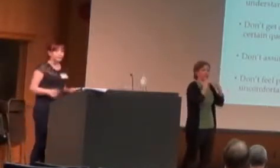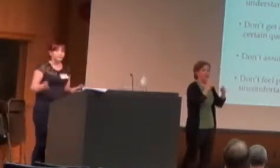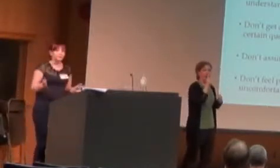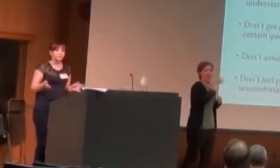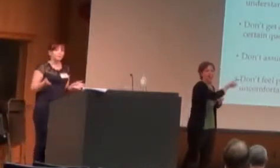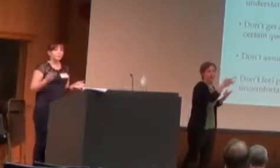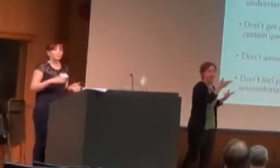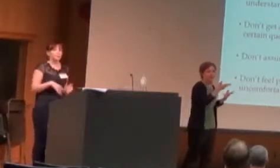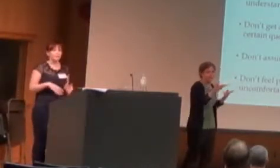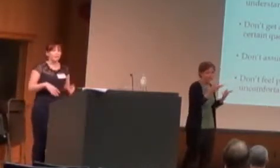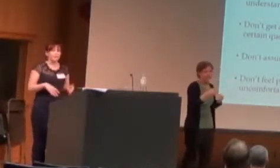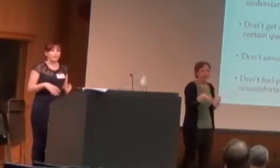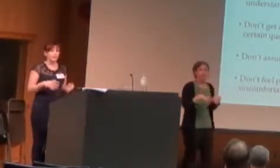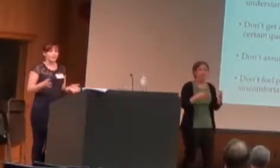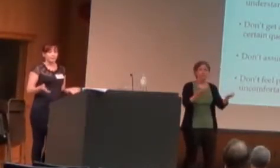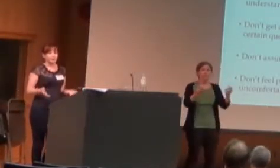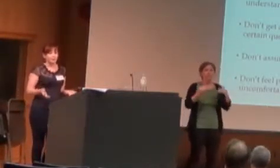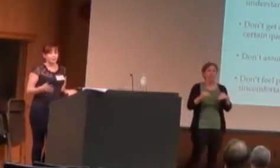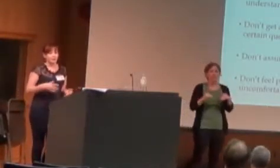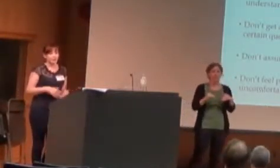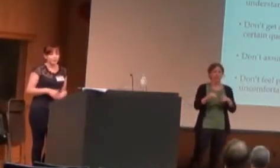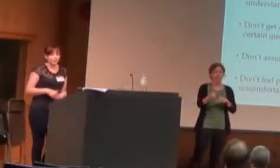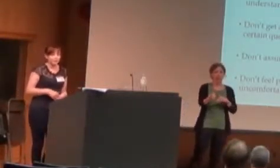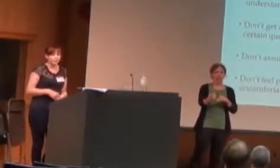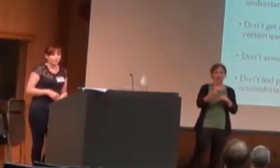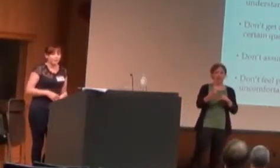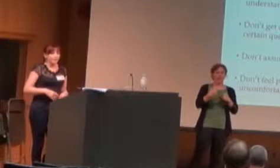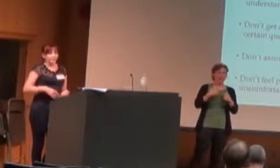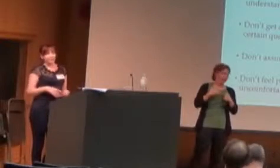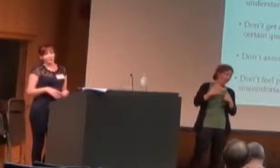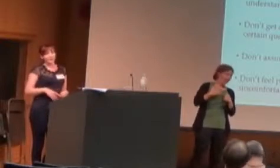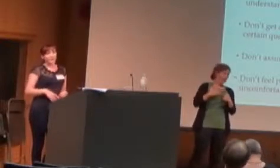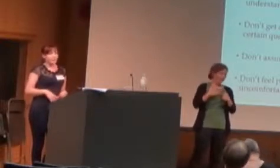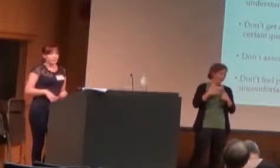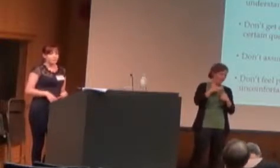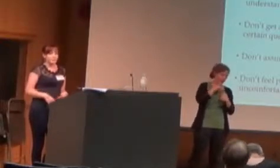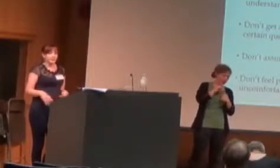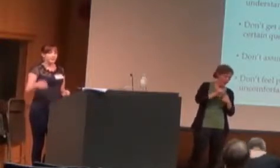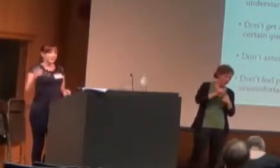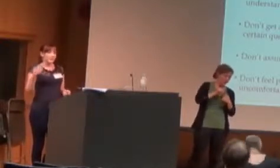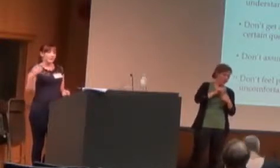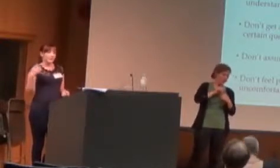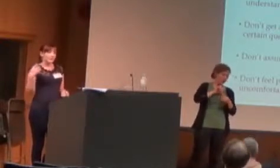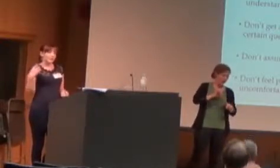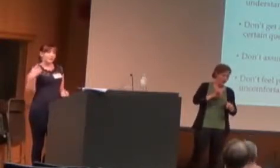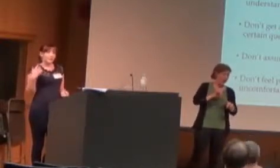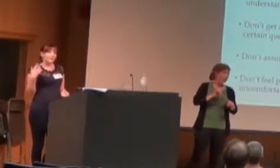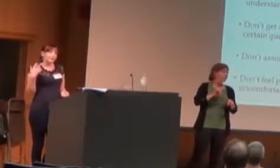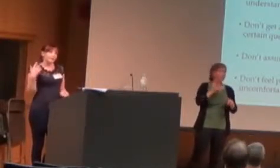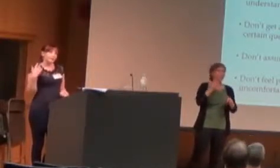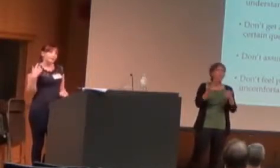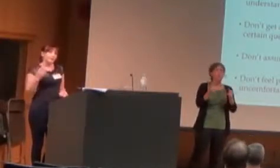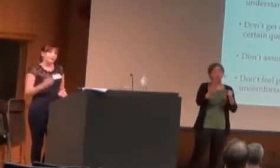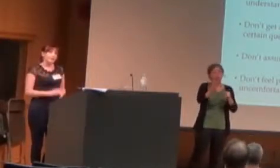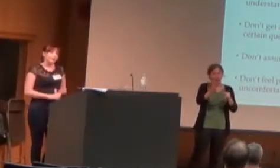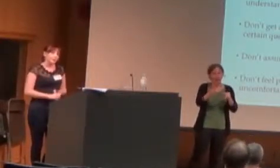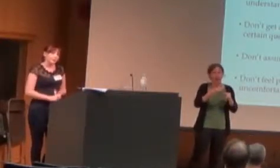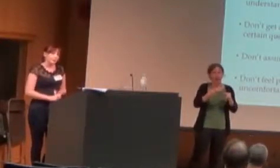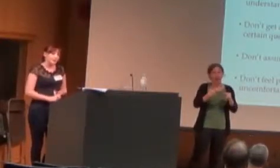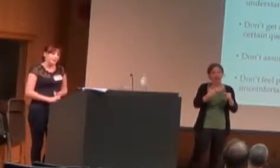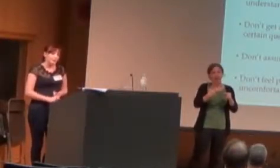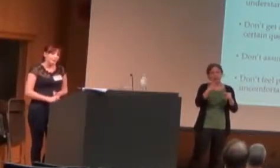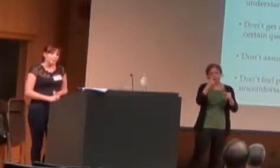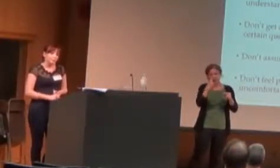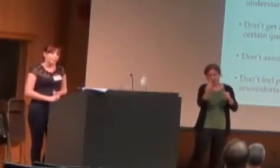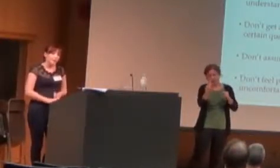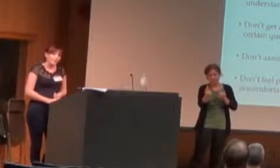And also don't feel pressured to answer questions you're not comfortable with. There's always options like saying that you can answer their